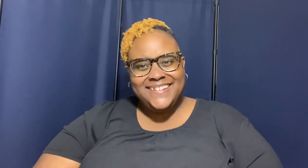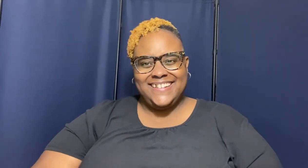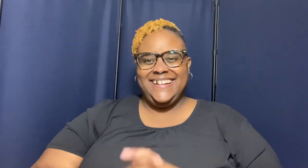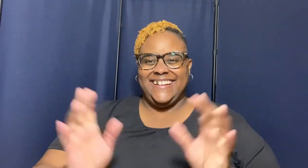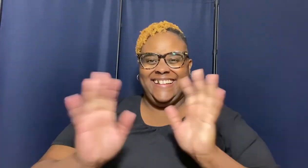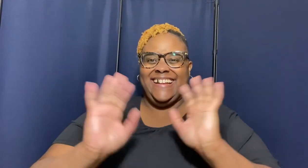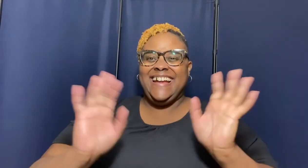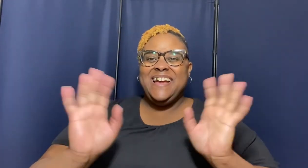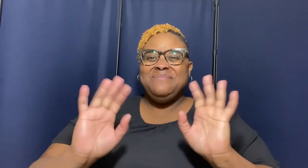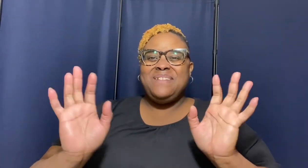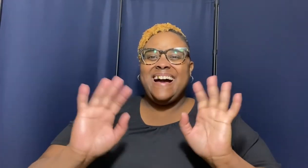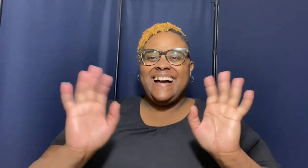bye